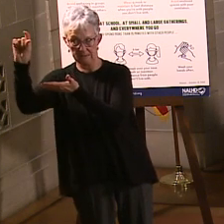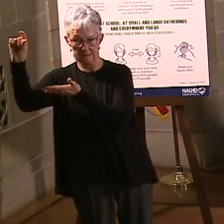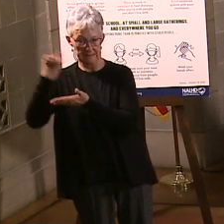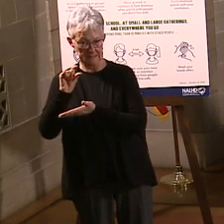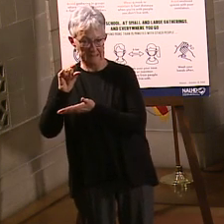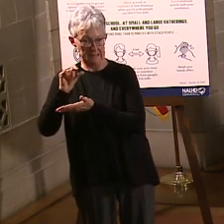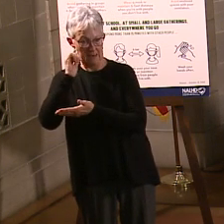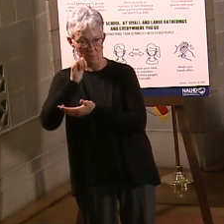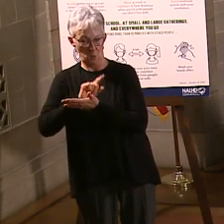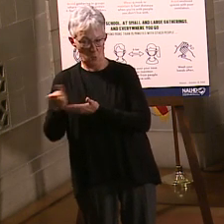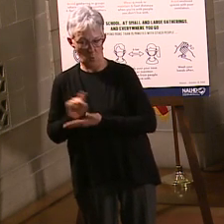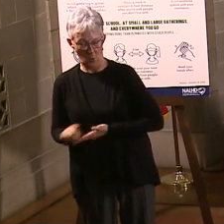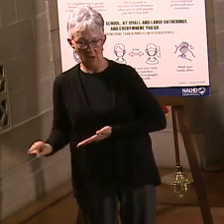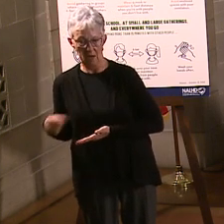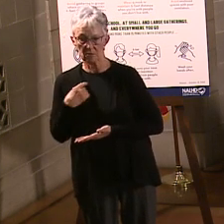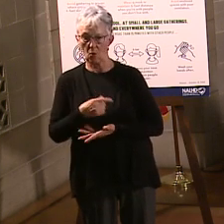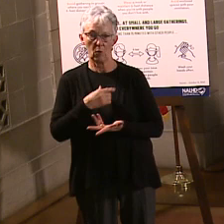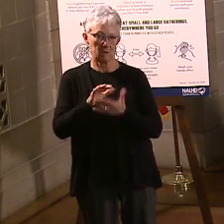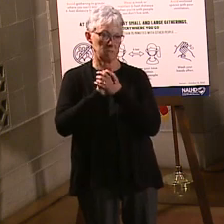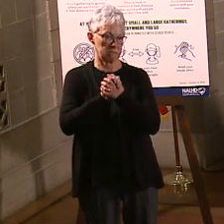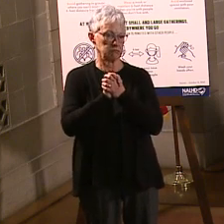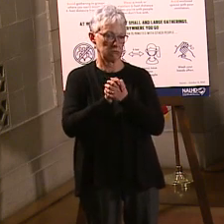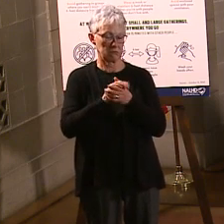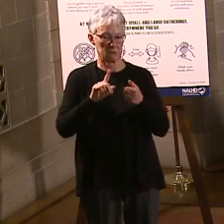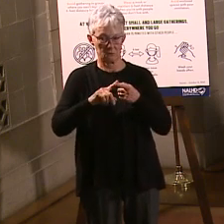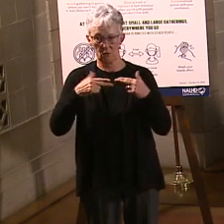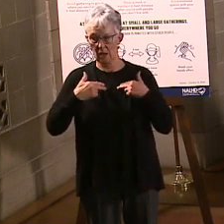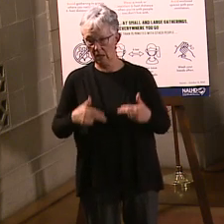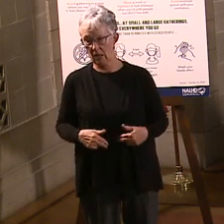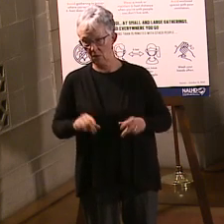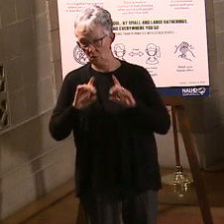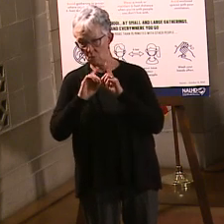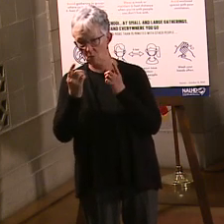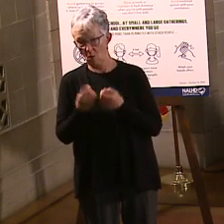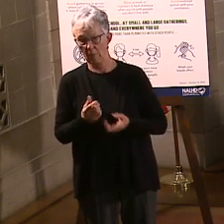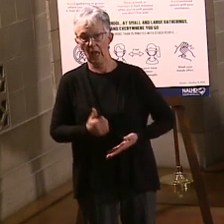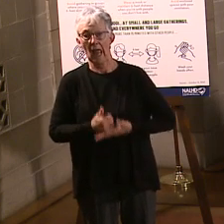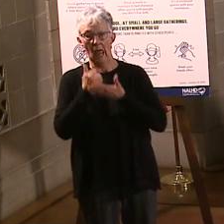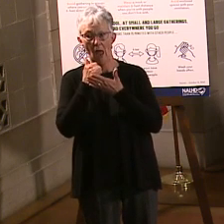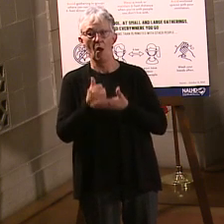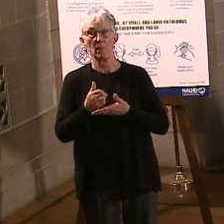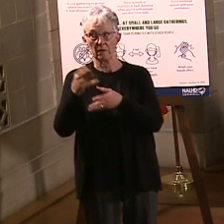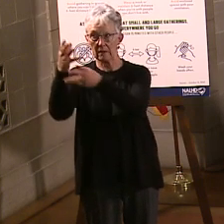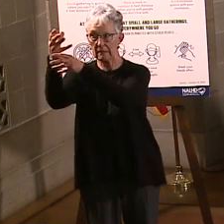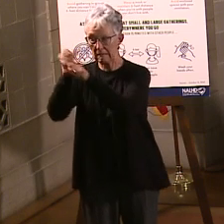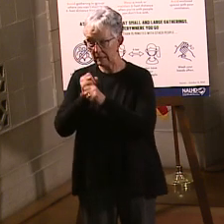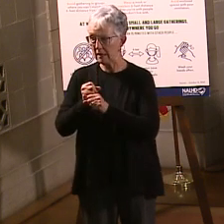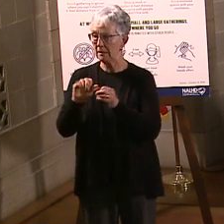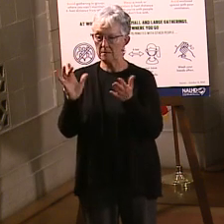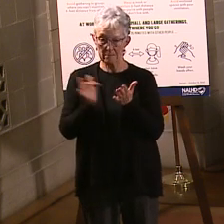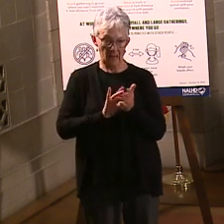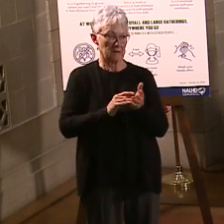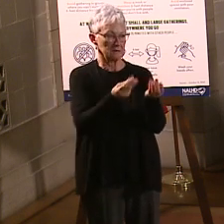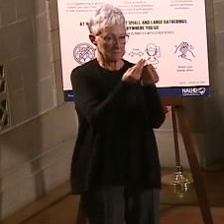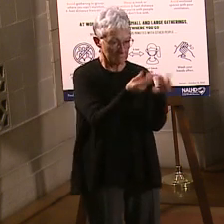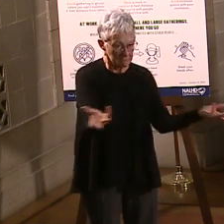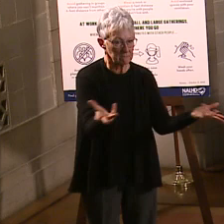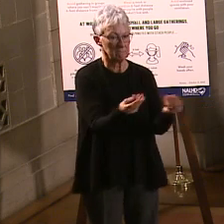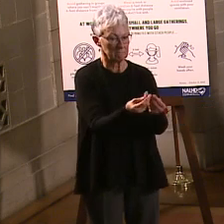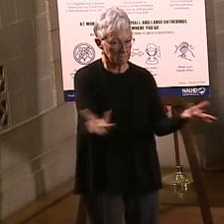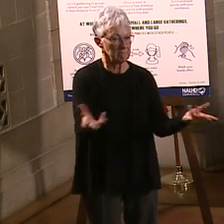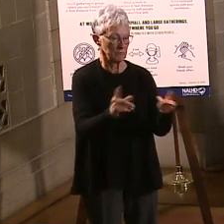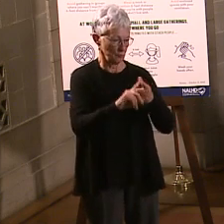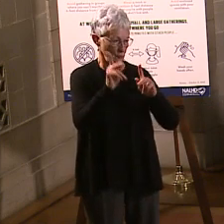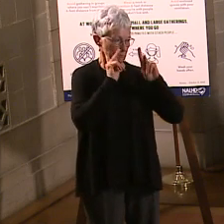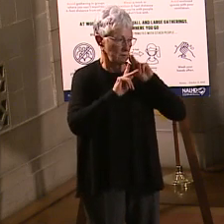compliment the local health directors who've done such a great job and being able to help do that. And so, Angie Ling, our incident commander for the Department of Health and Human Services is here to be